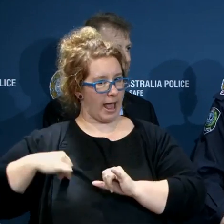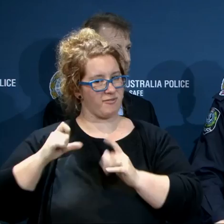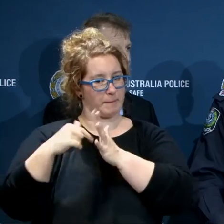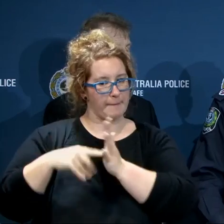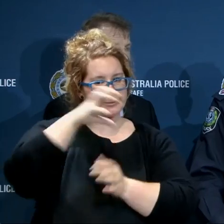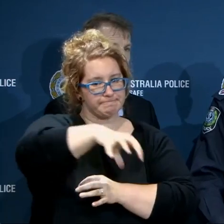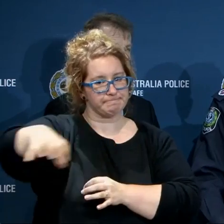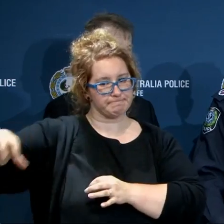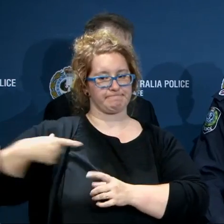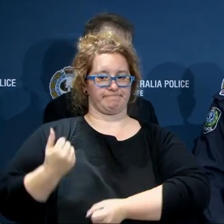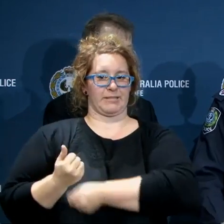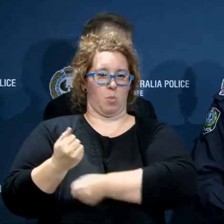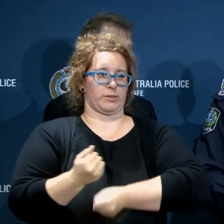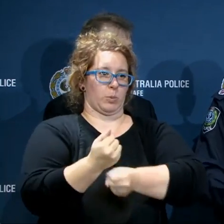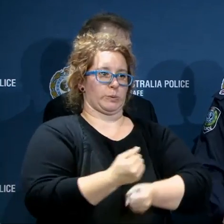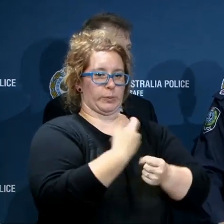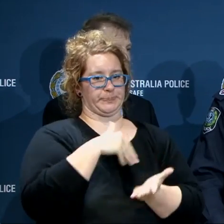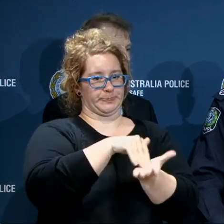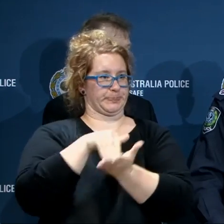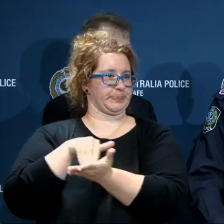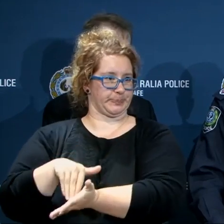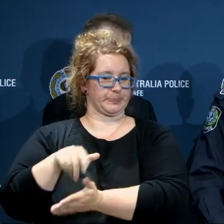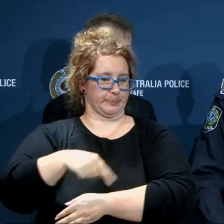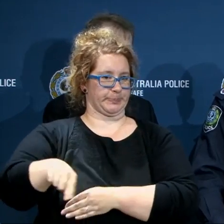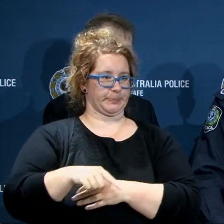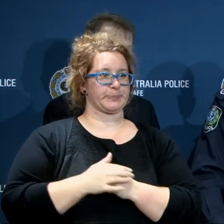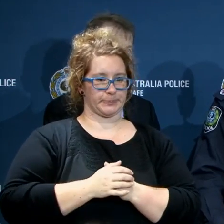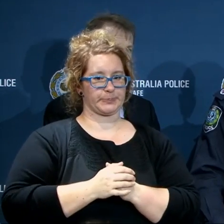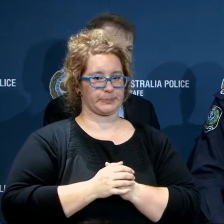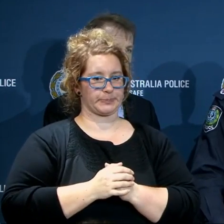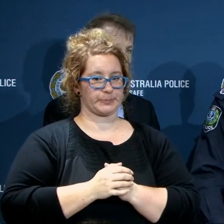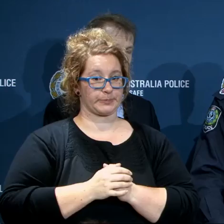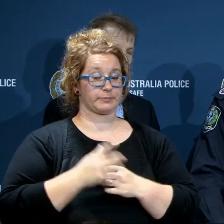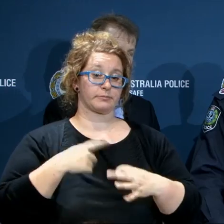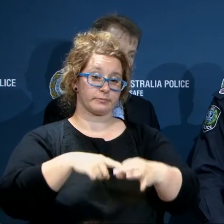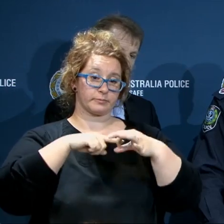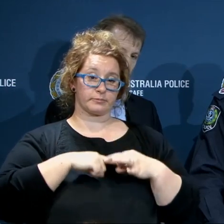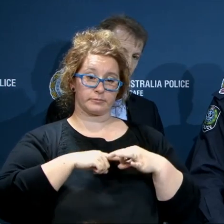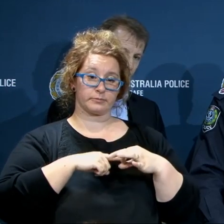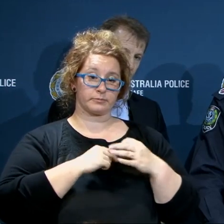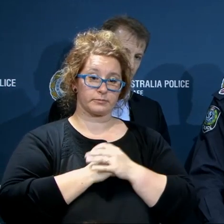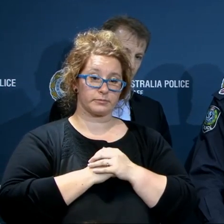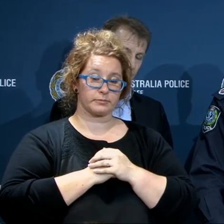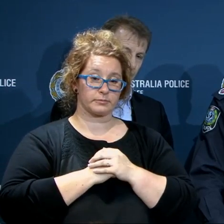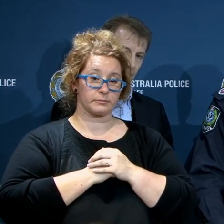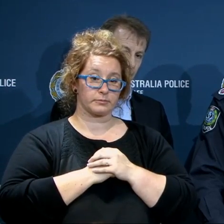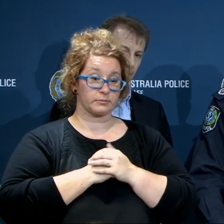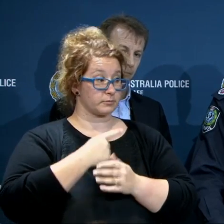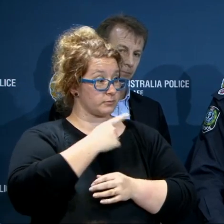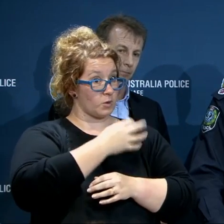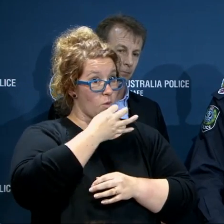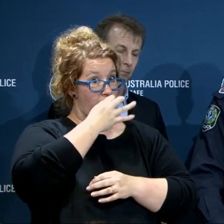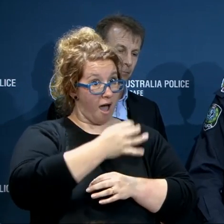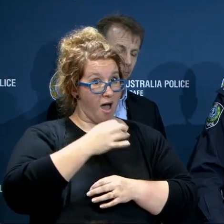respond where they're required to support that particular mission. And are you asking officers to stay back,